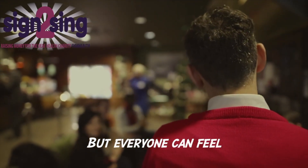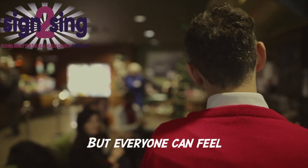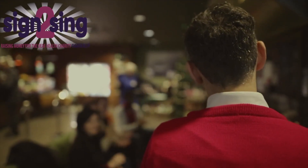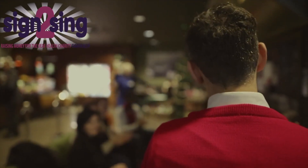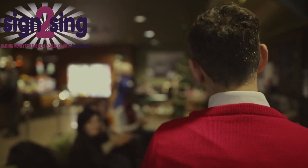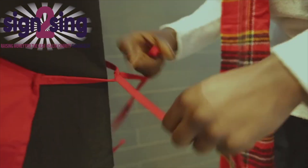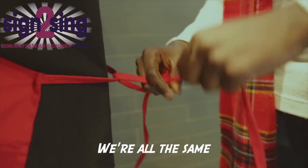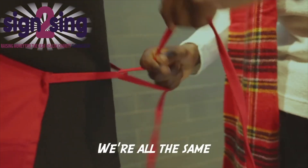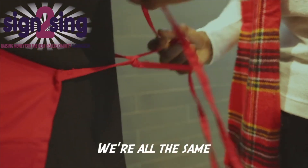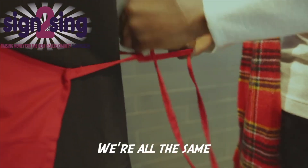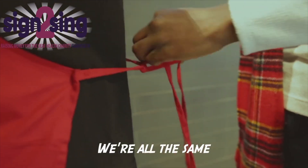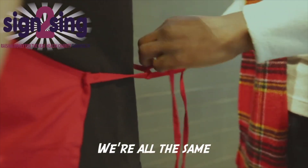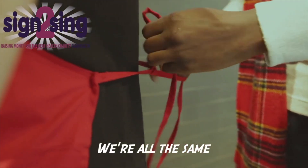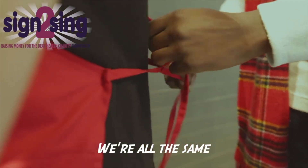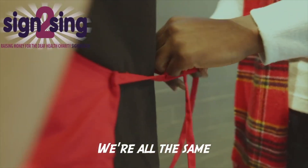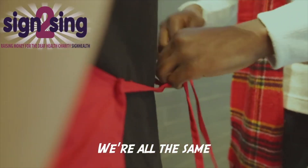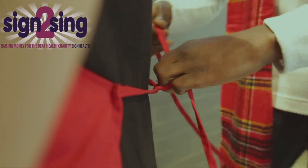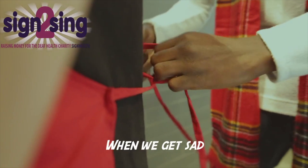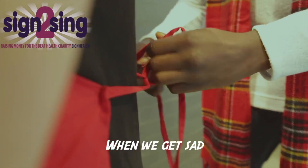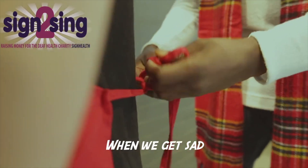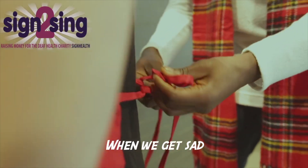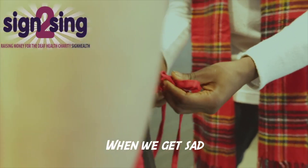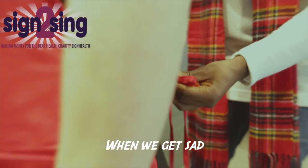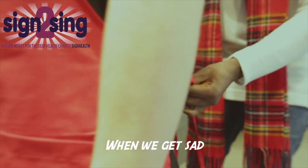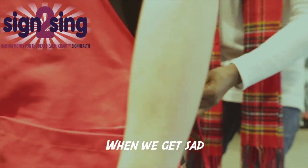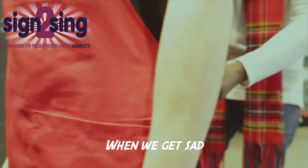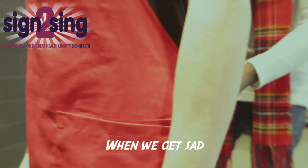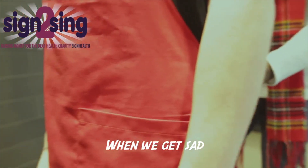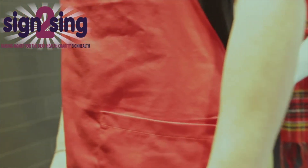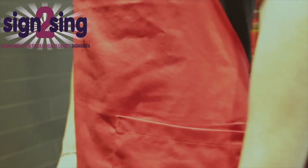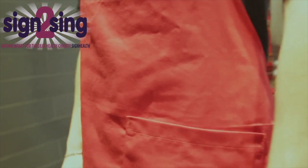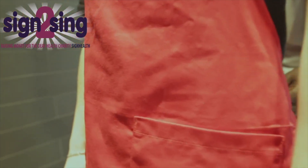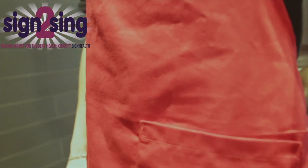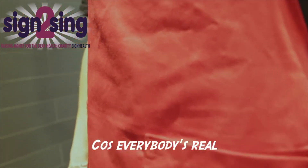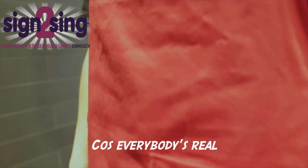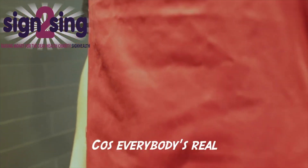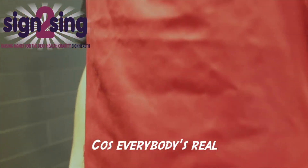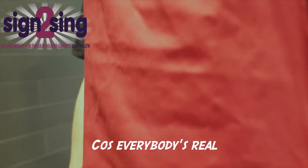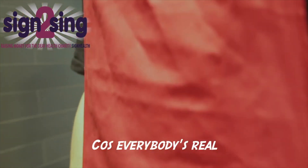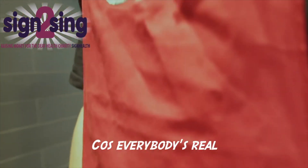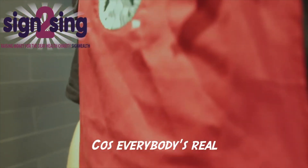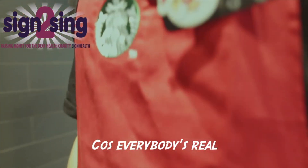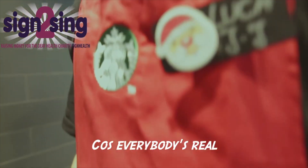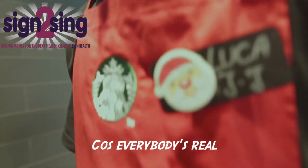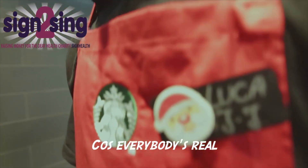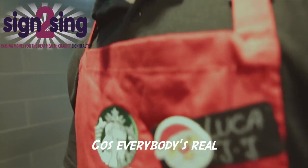We're all the same when we get sad Cause everybody's